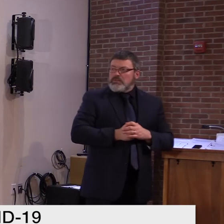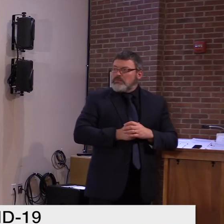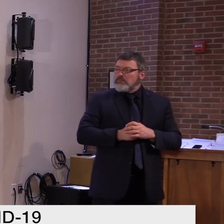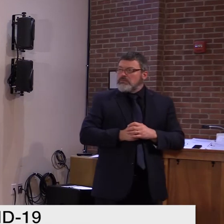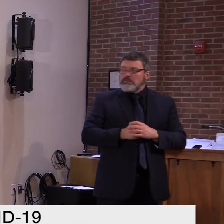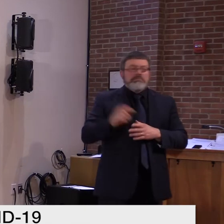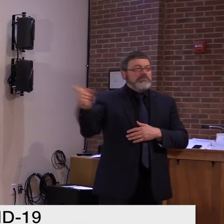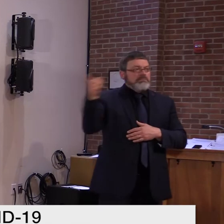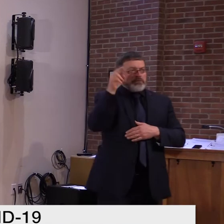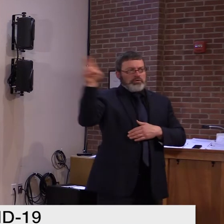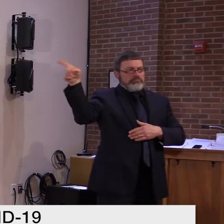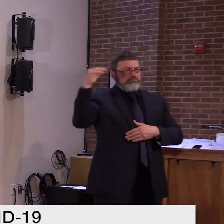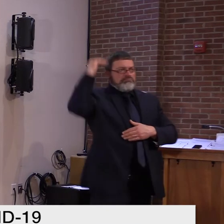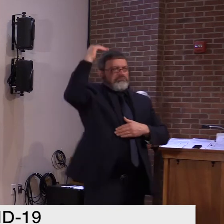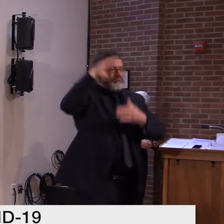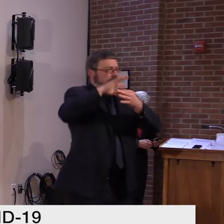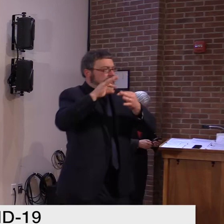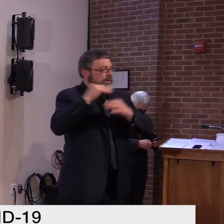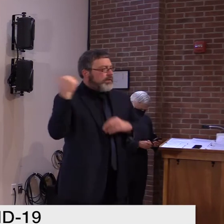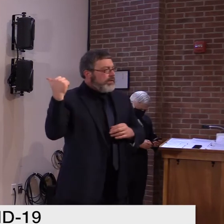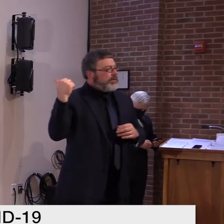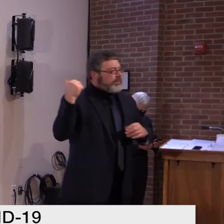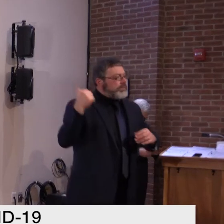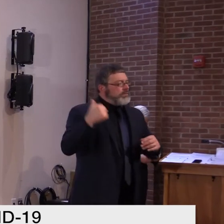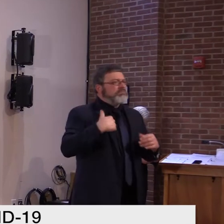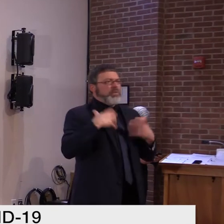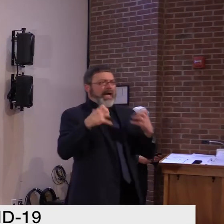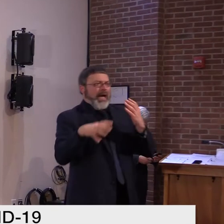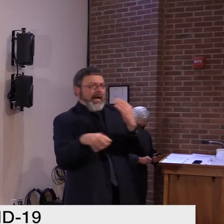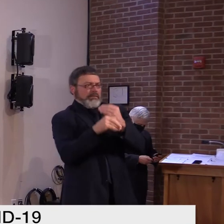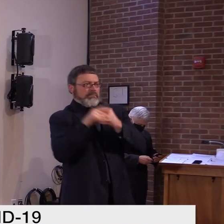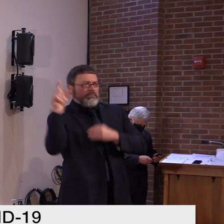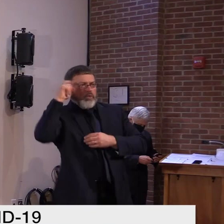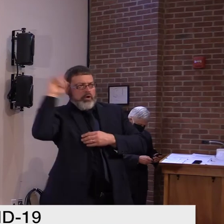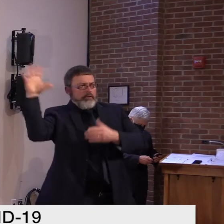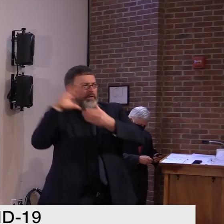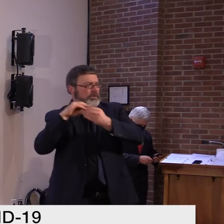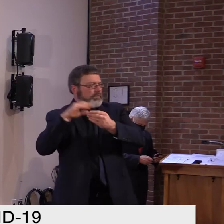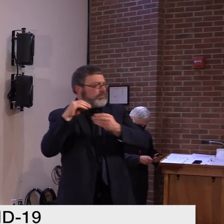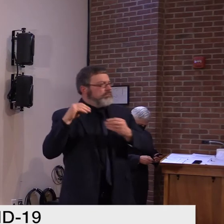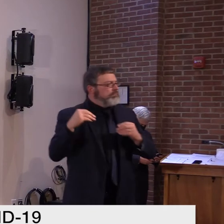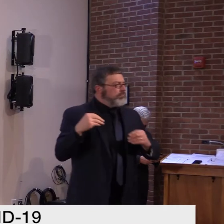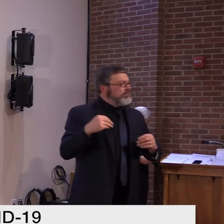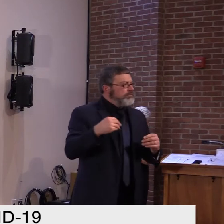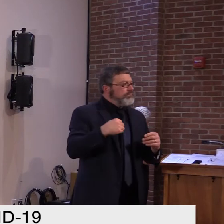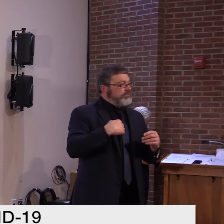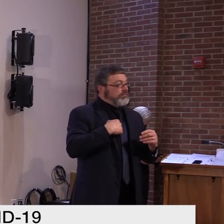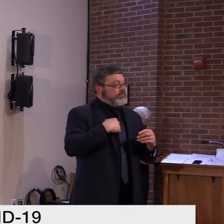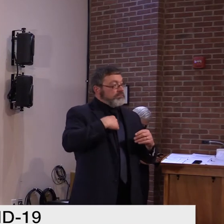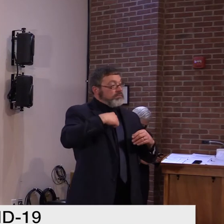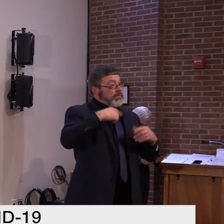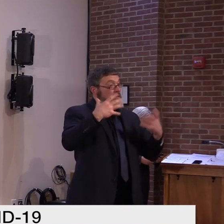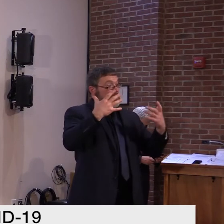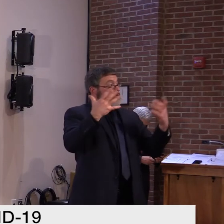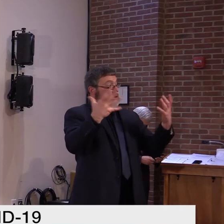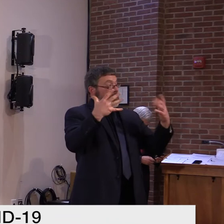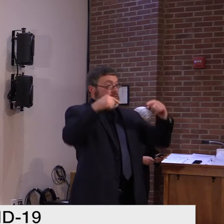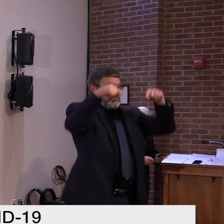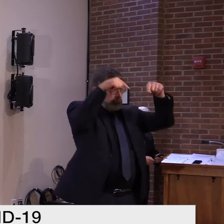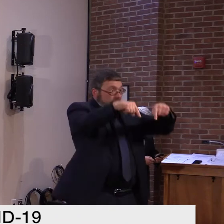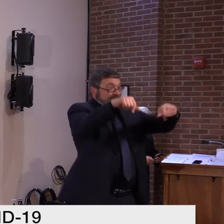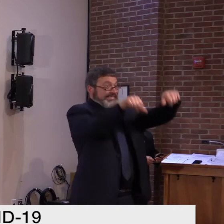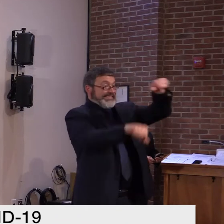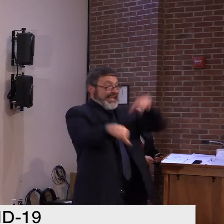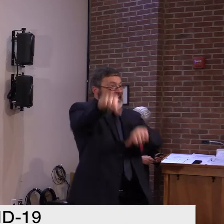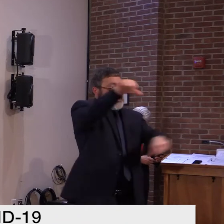I just wanted to add on to the science on the masks because that was in the news yesterday. One of the blessings